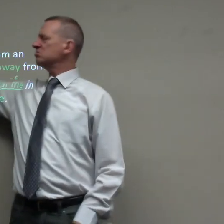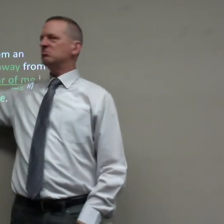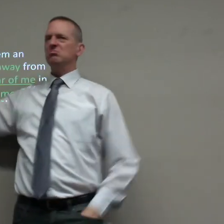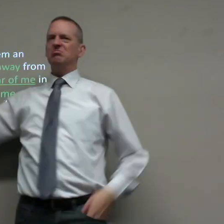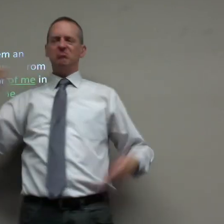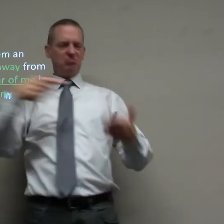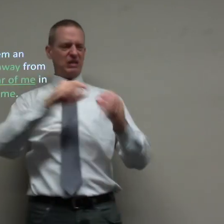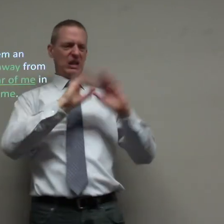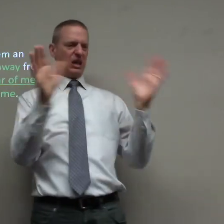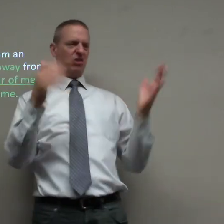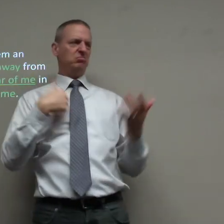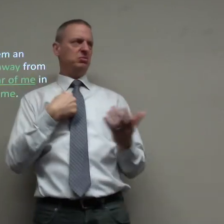They have no fear.